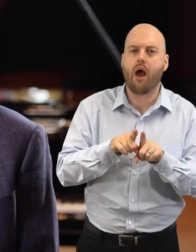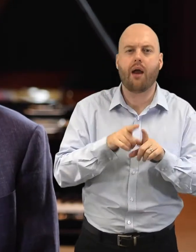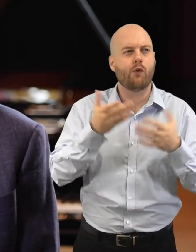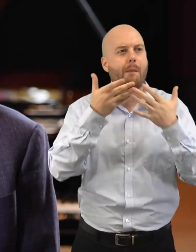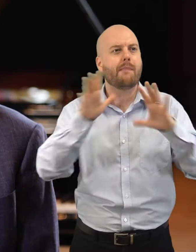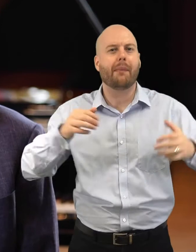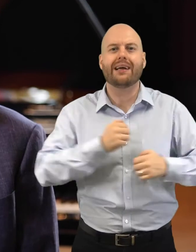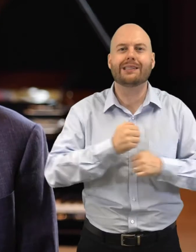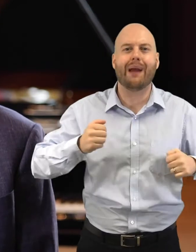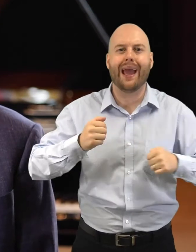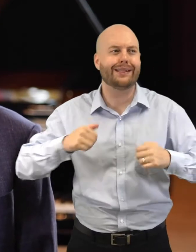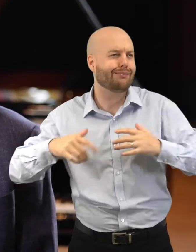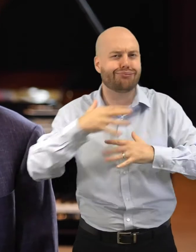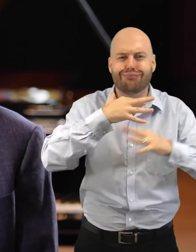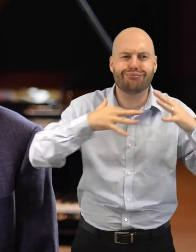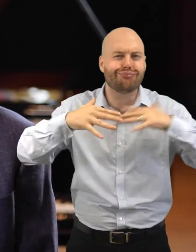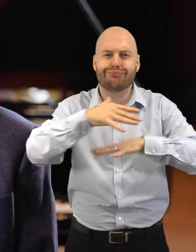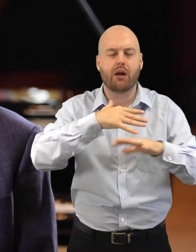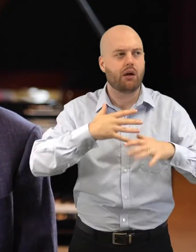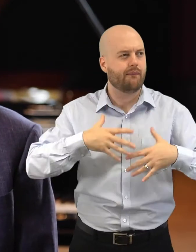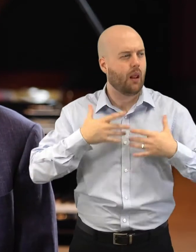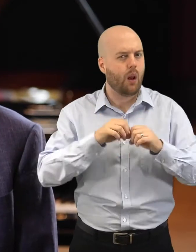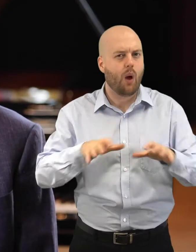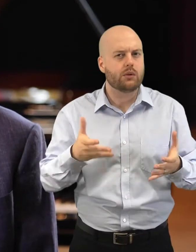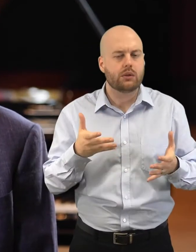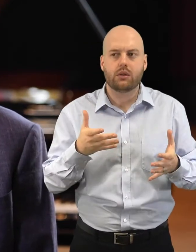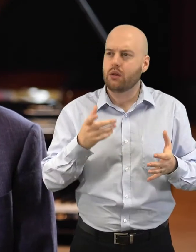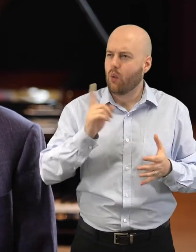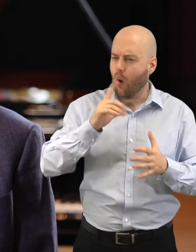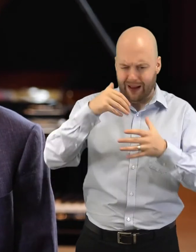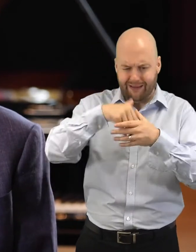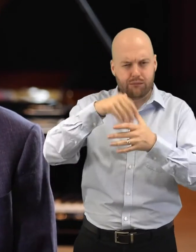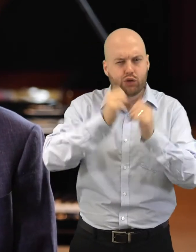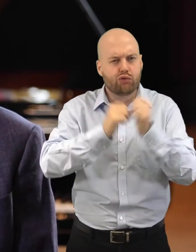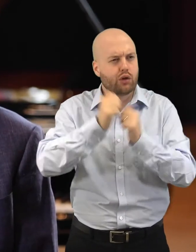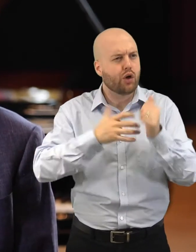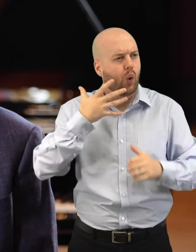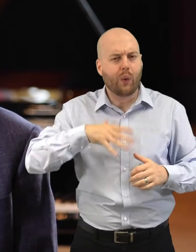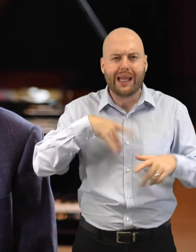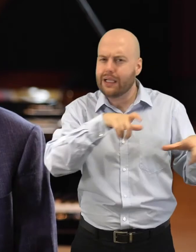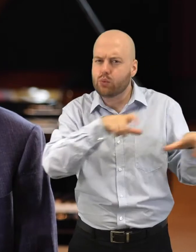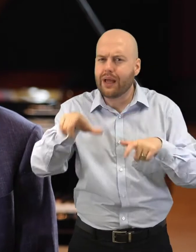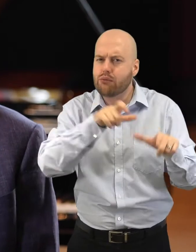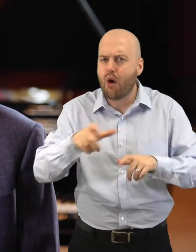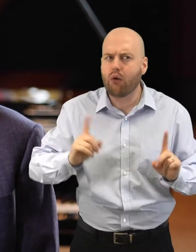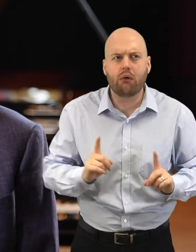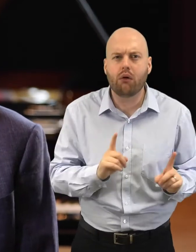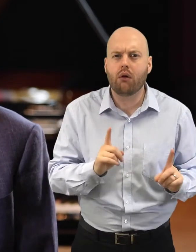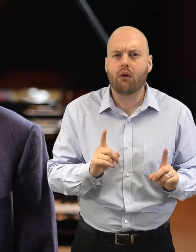and what policies, funds and infrastructure are required to sustain those locales? This conversation